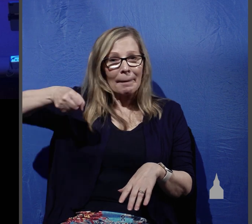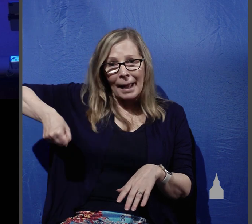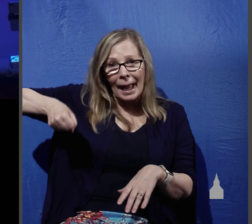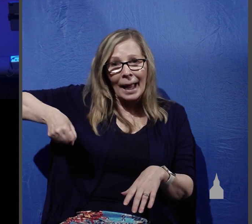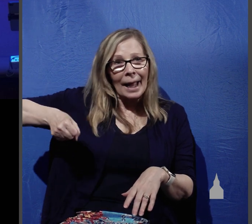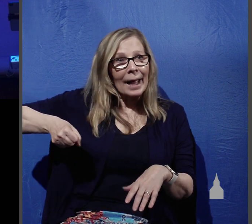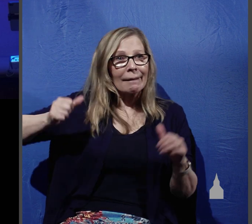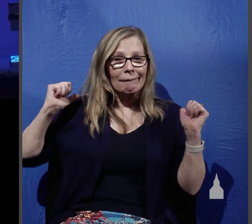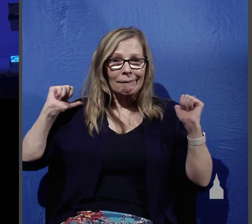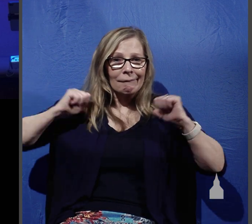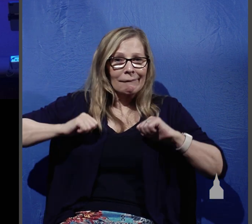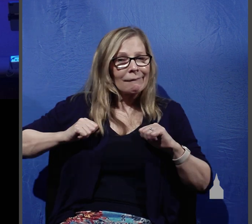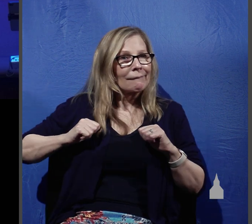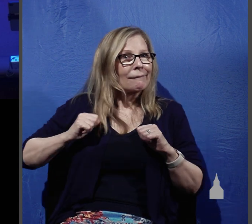knapsack that was used to carry